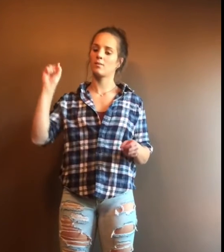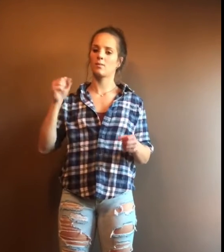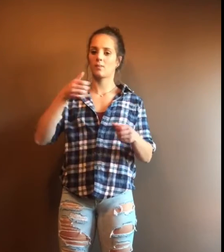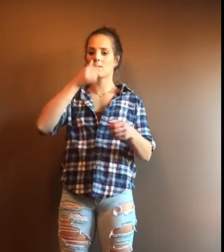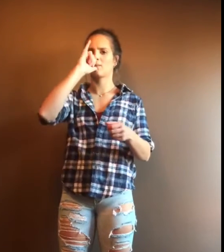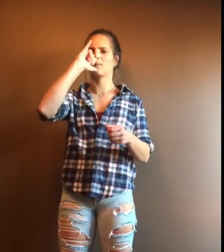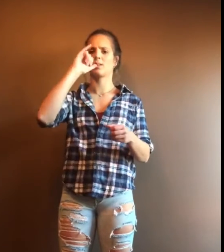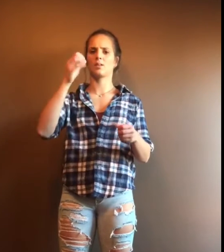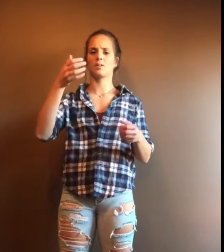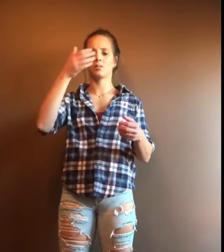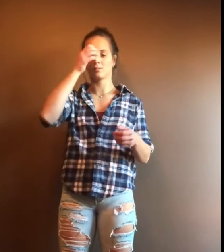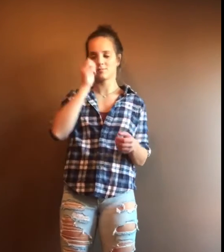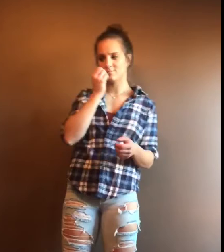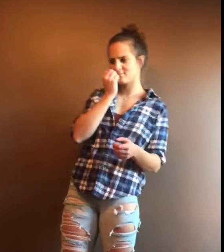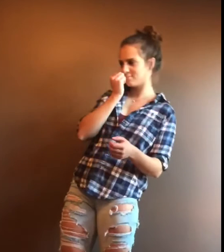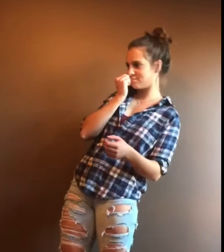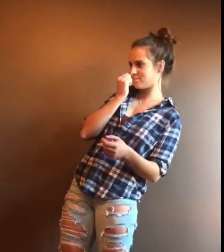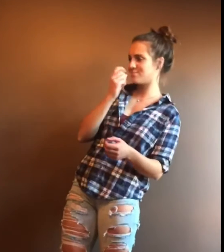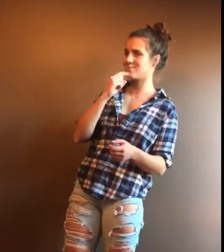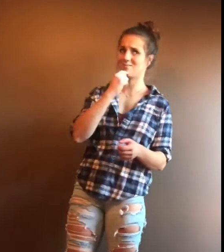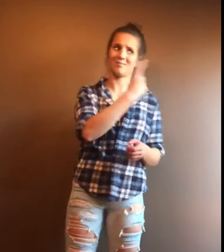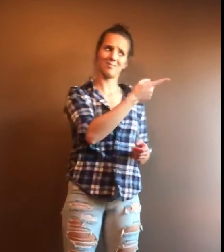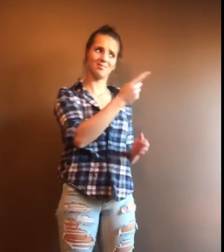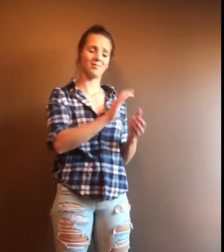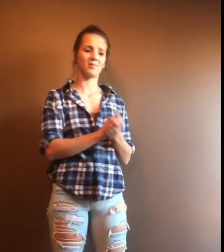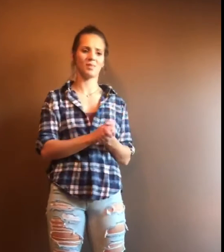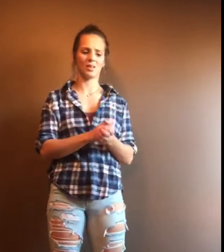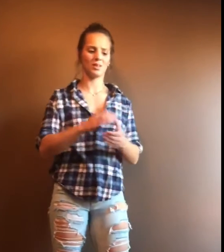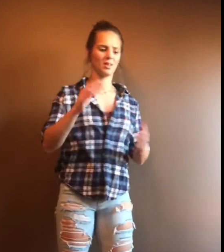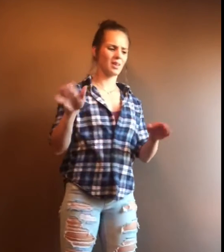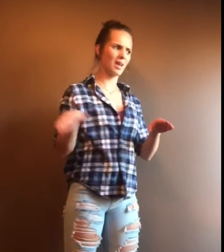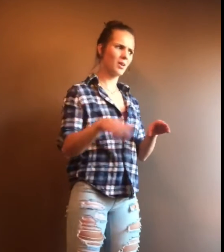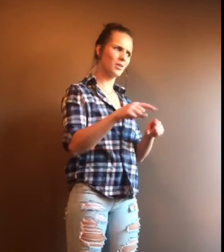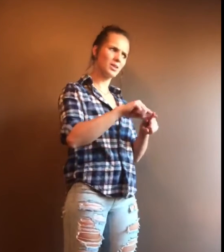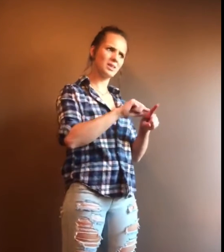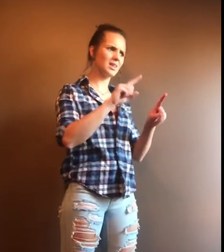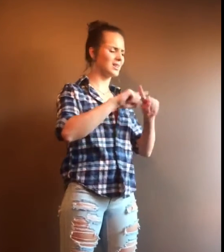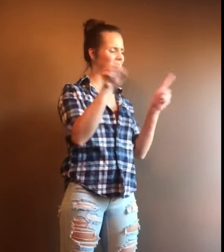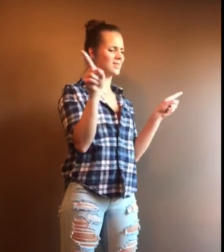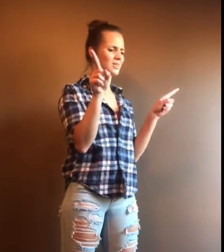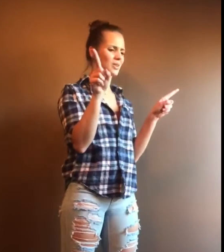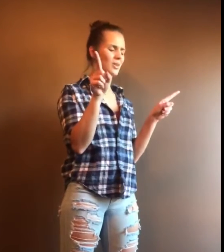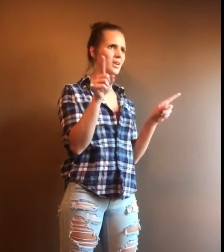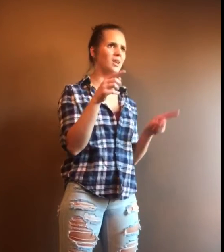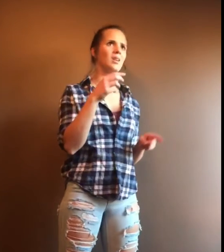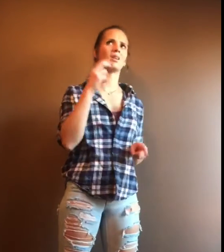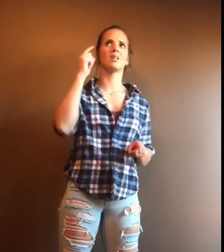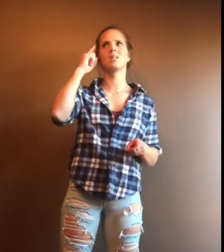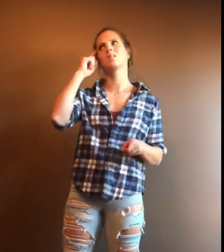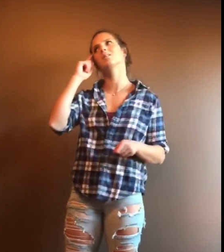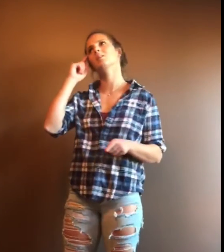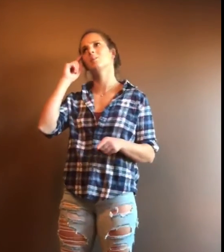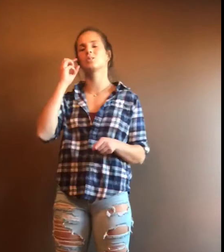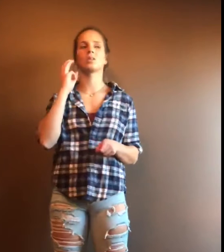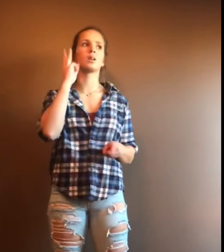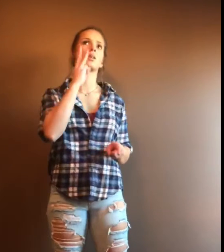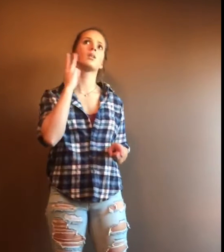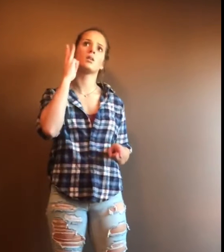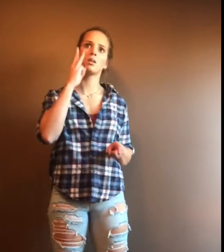drink that much so I forget Whatever embarrassing thing I say next You said I got on one knee And there's no way Unless I've been drinking